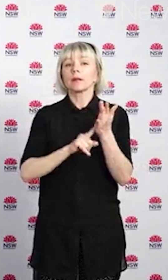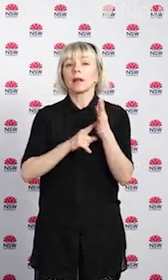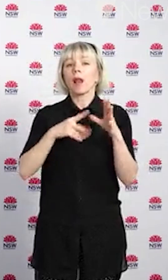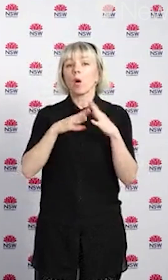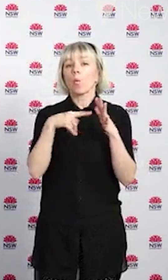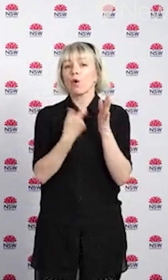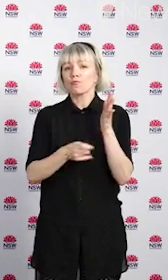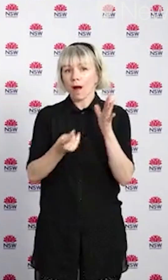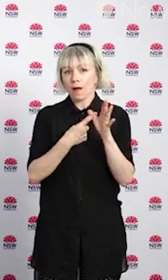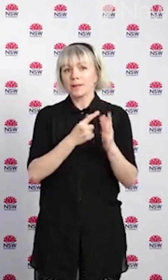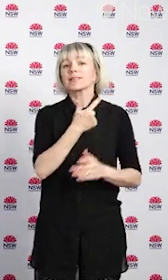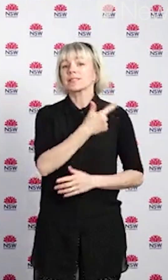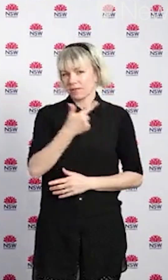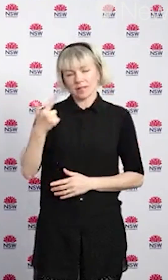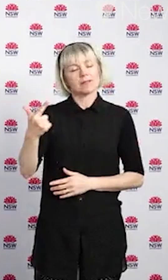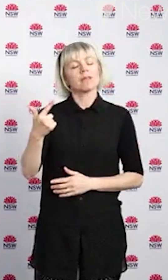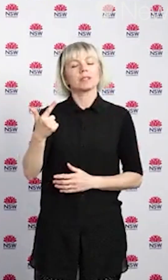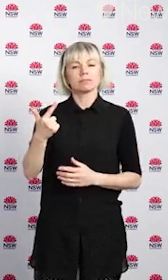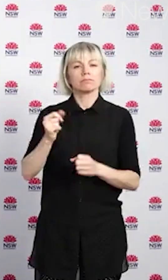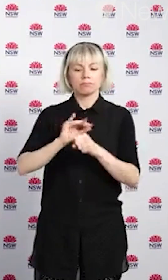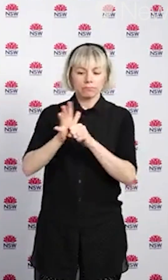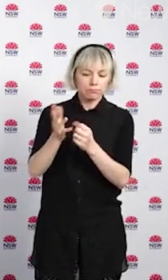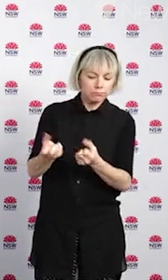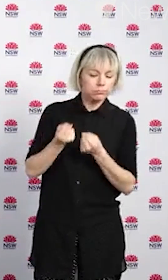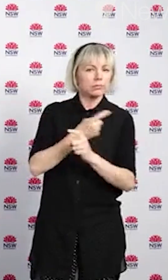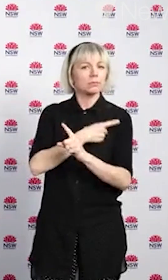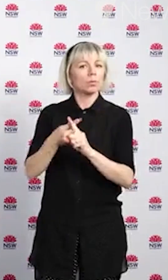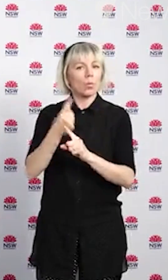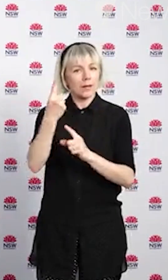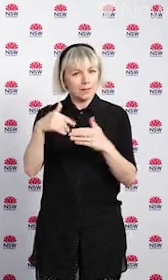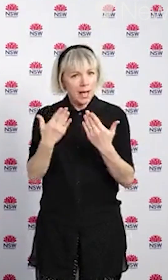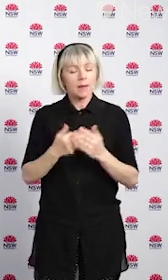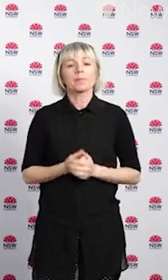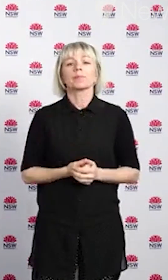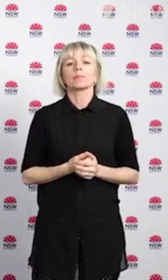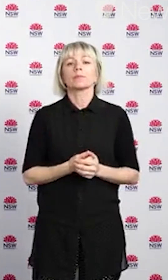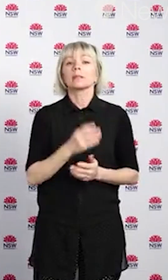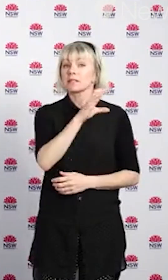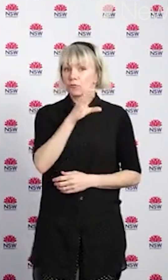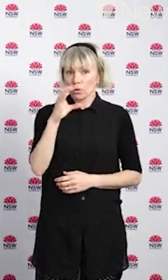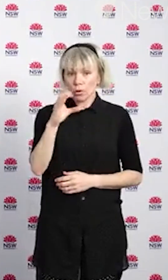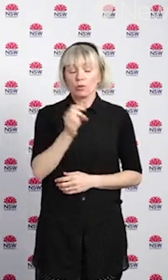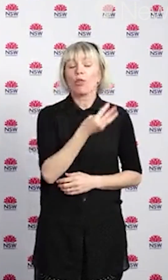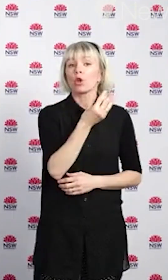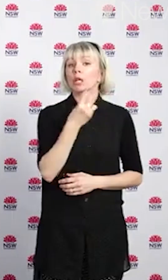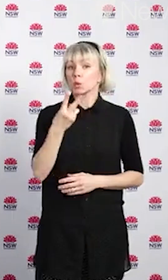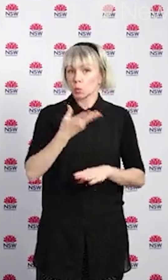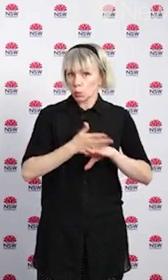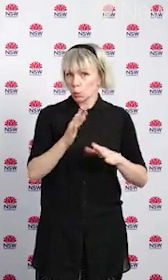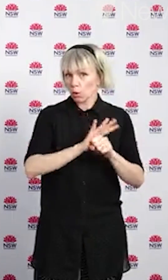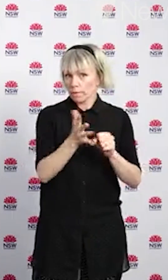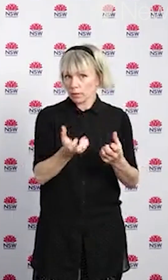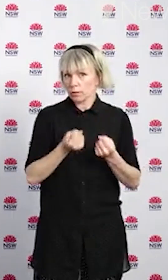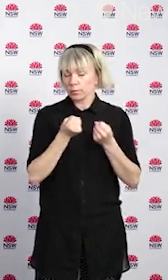77 new cases reported in the Illawarra-Shellhaven area. In the Central Coast 32 new cases. In